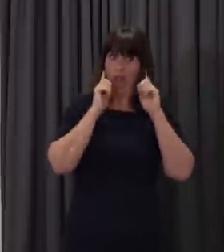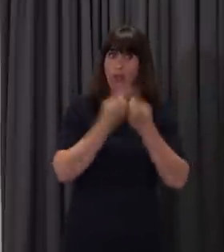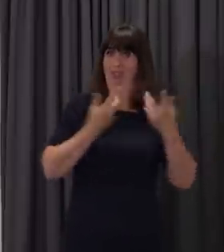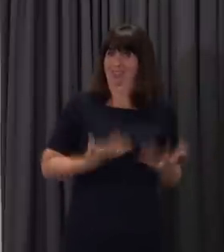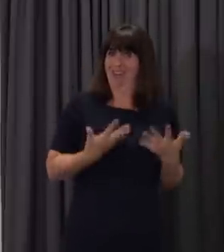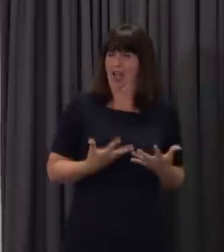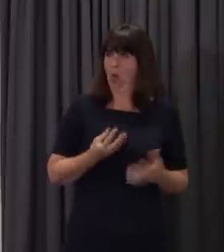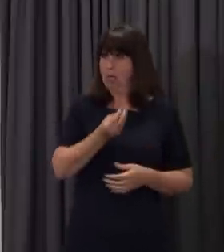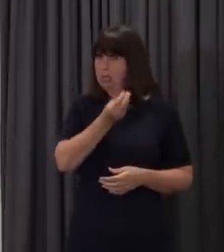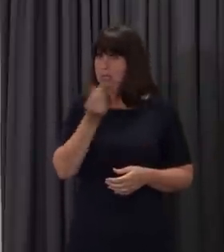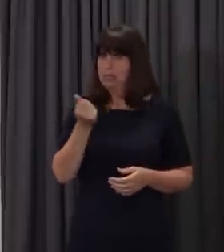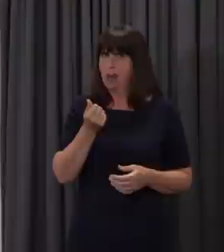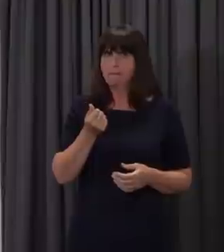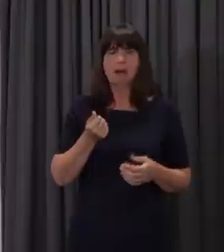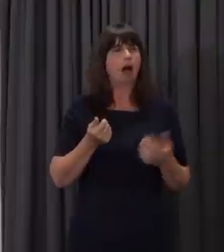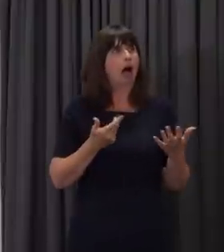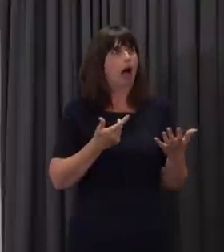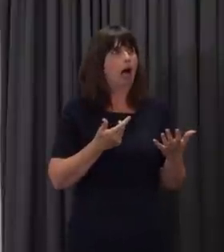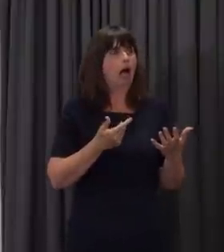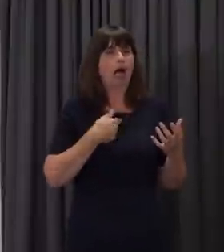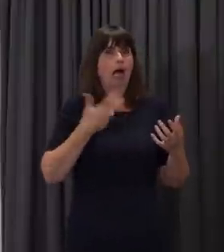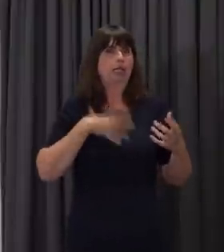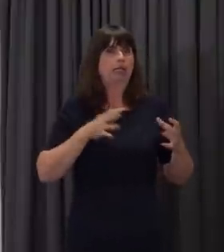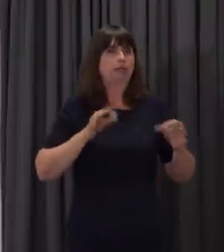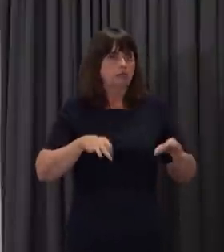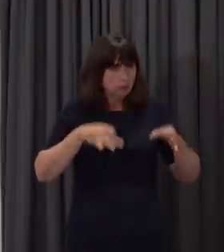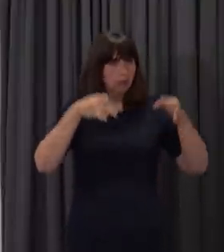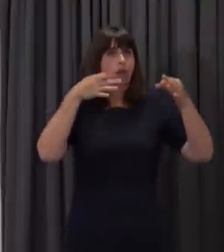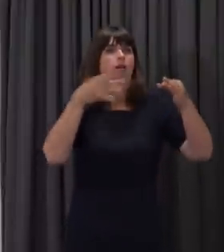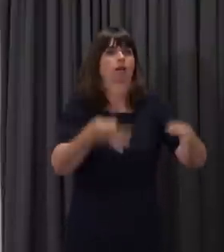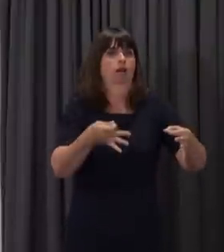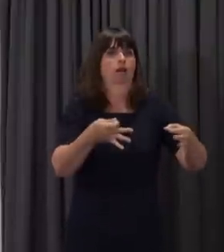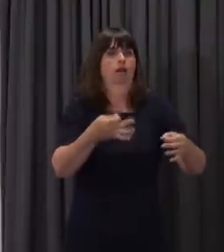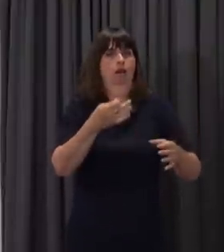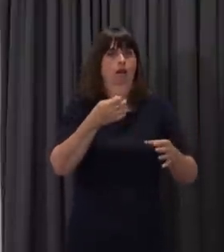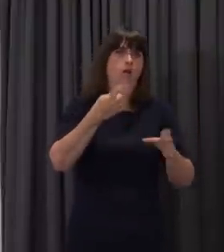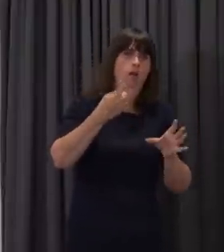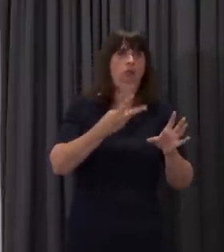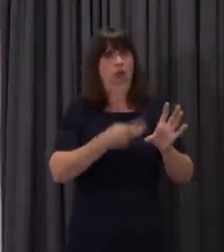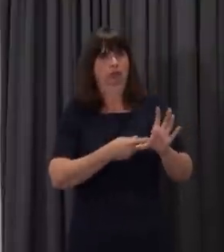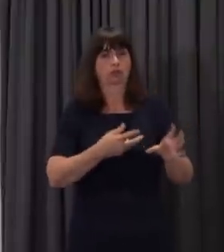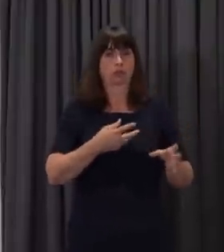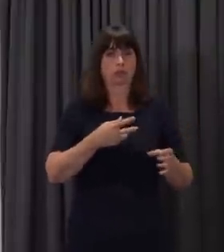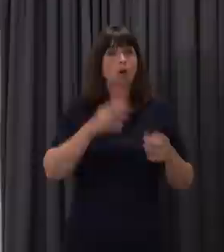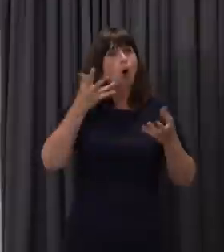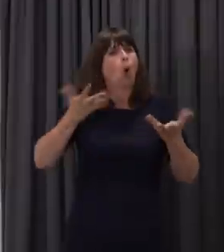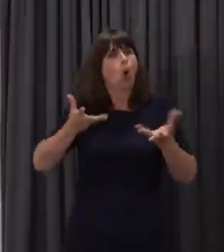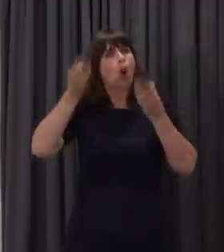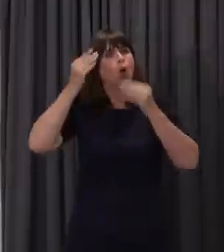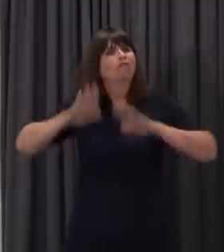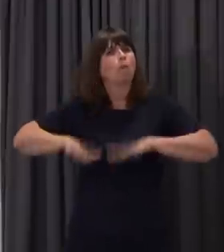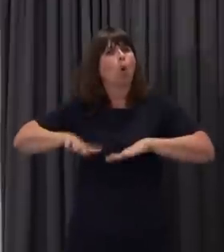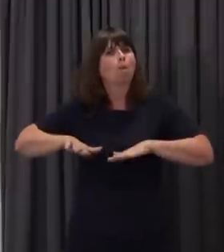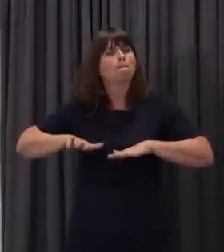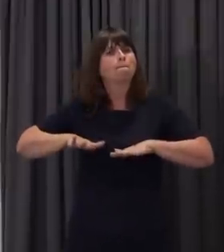with some debating of deferral over a significant period of remote learning. What would you say to reassure them that remote learning will not give them a